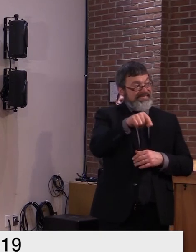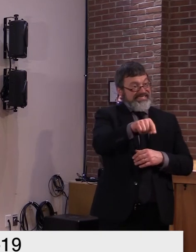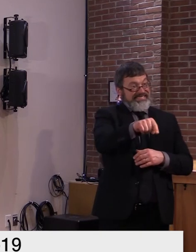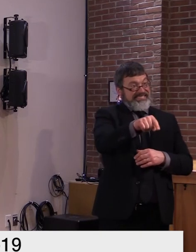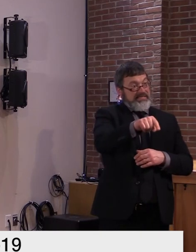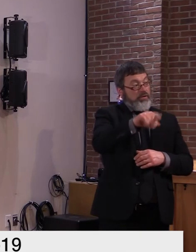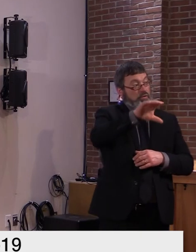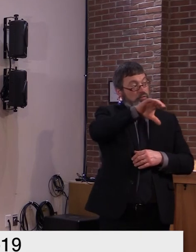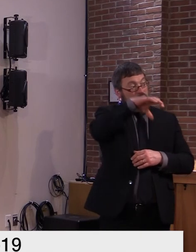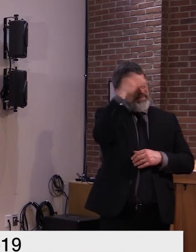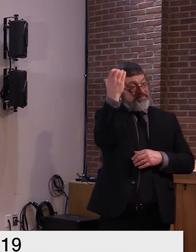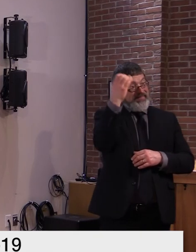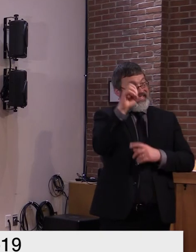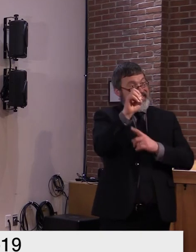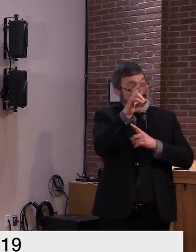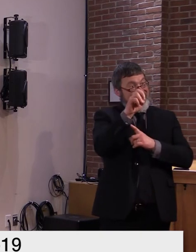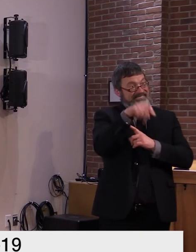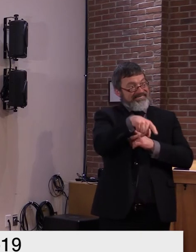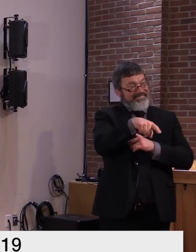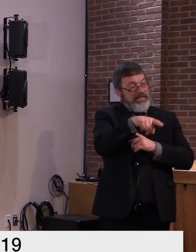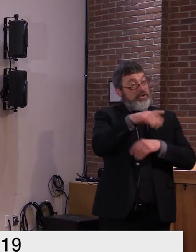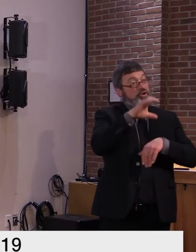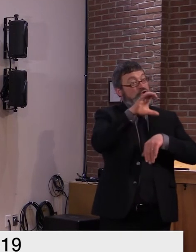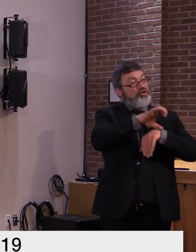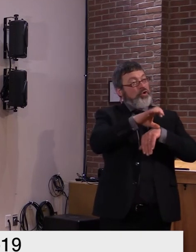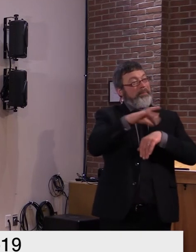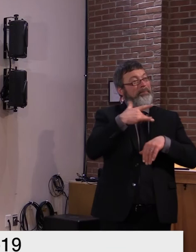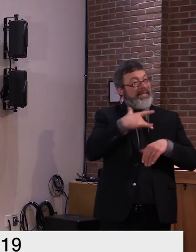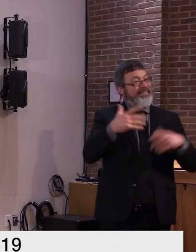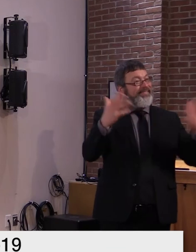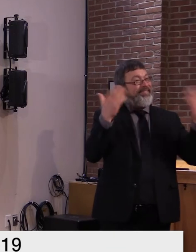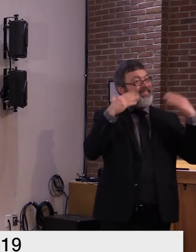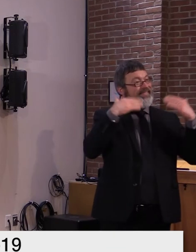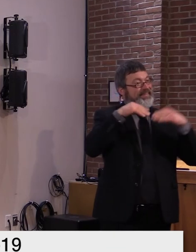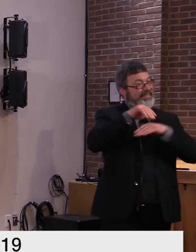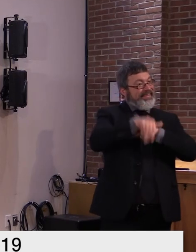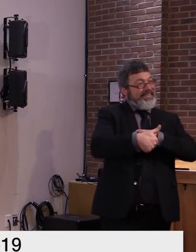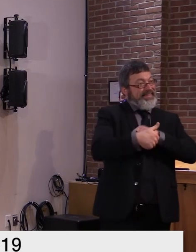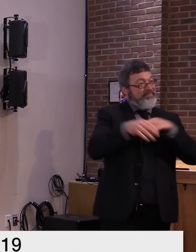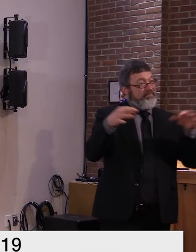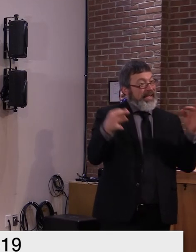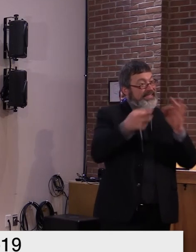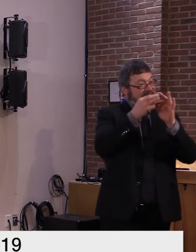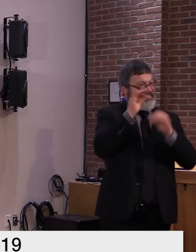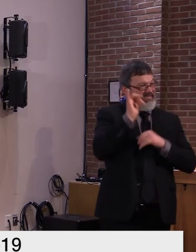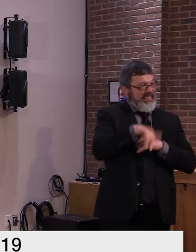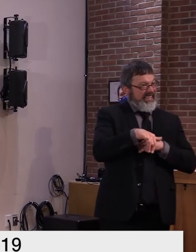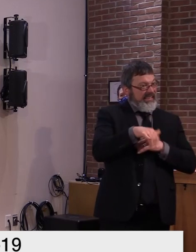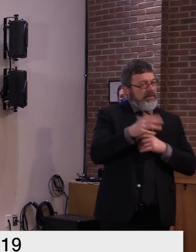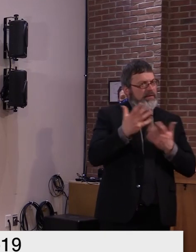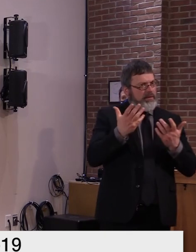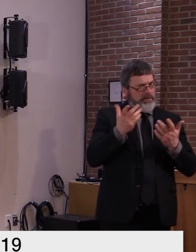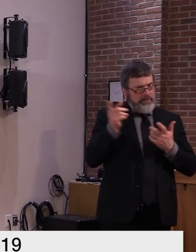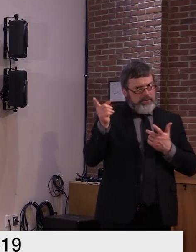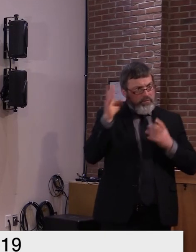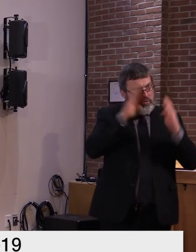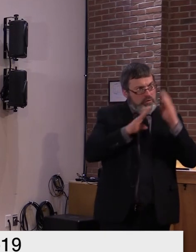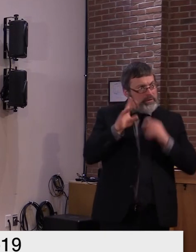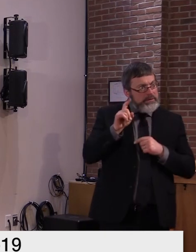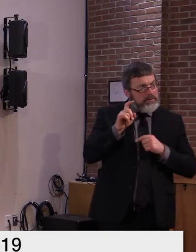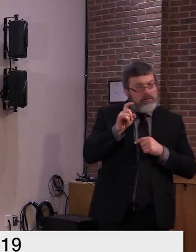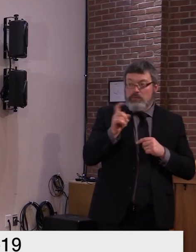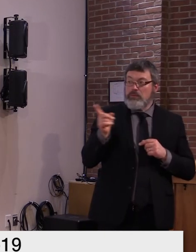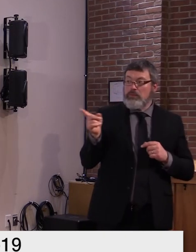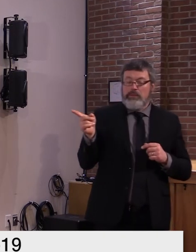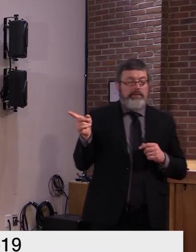have a mass gathering. And I don't mean that in the religious sense. But anytime you have people getting together in a